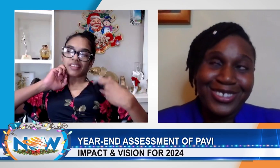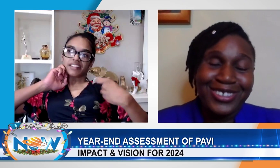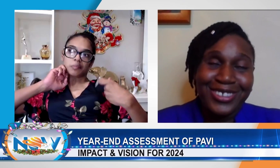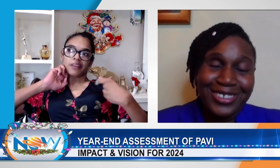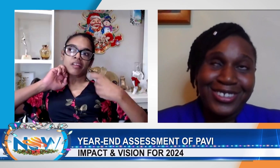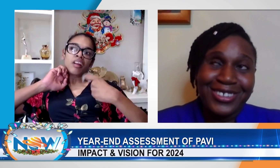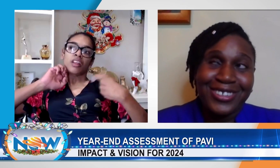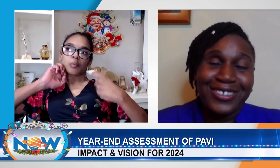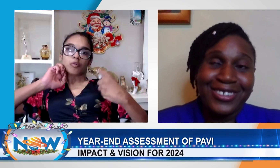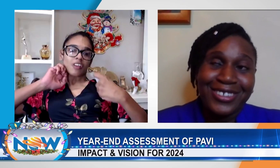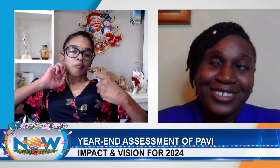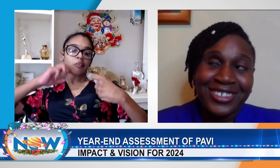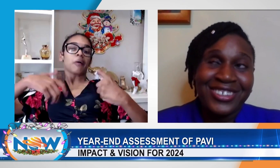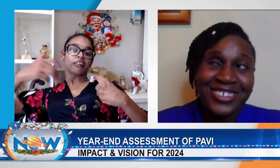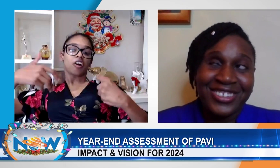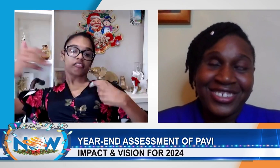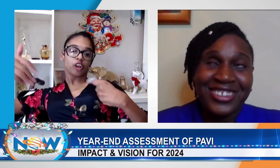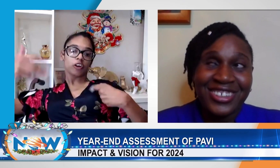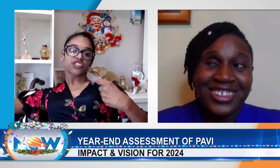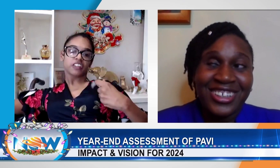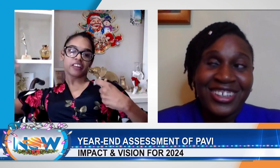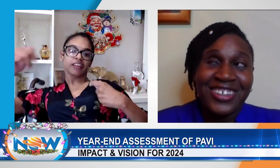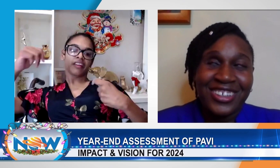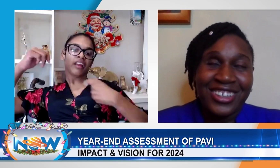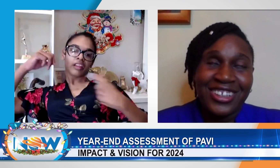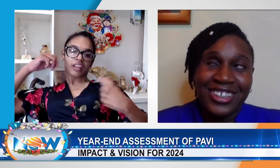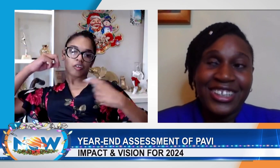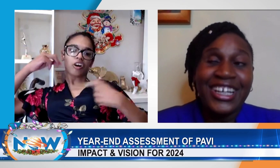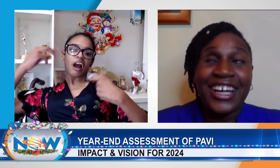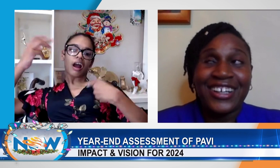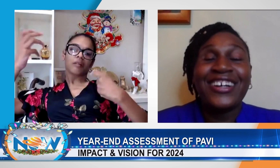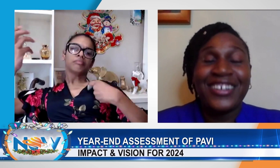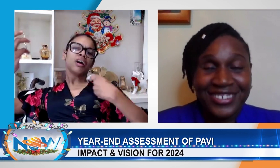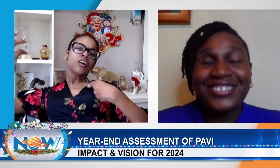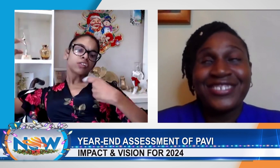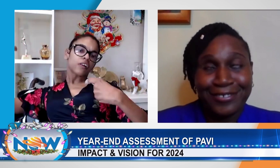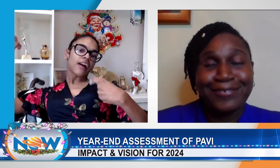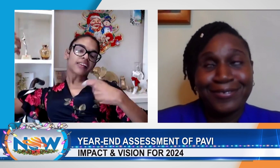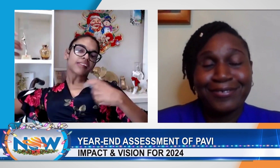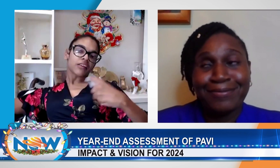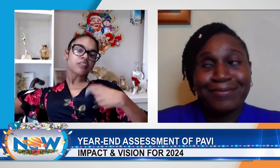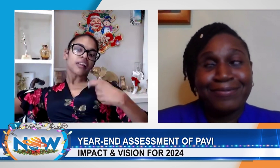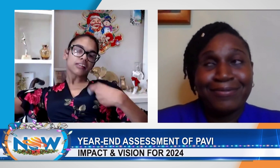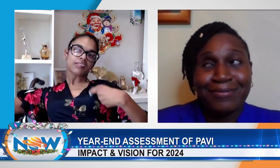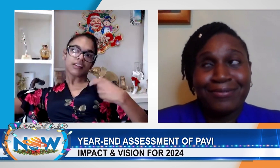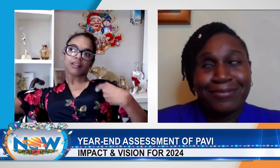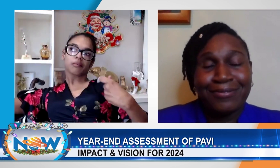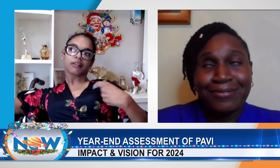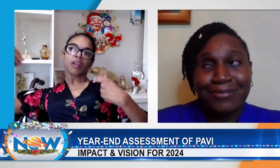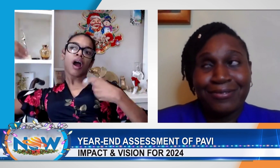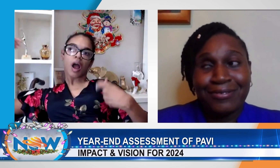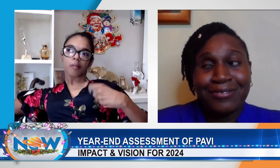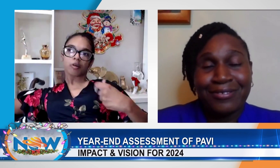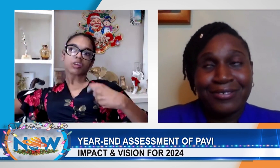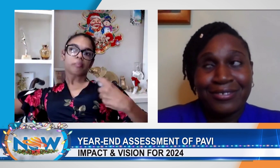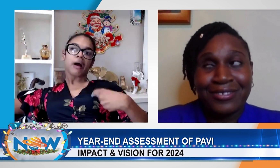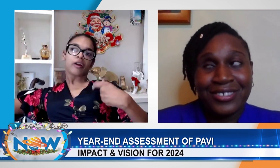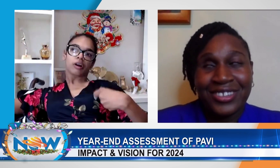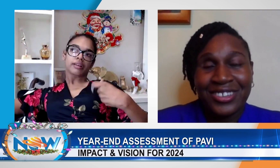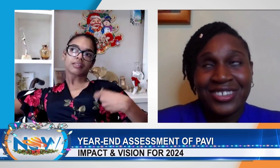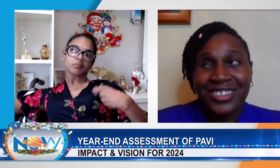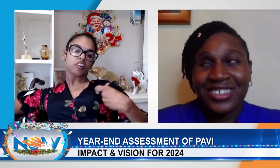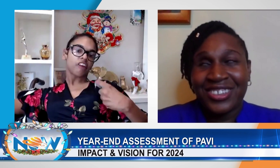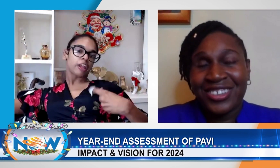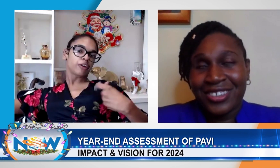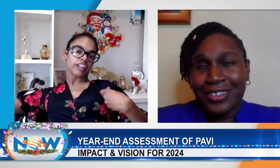tend to be the most helpful part of your journey, you know. So, Candice, can you tell us a little bit about your